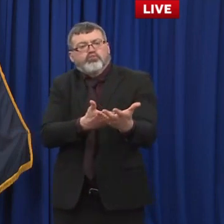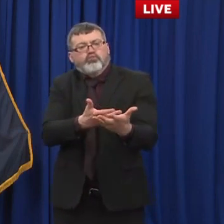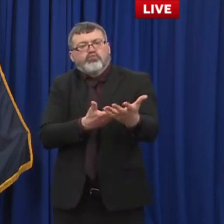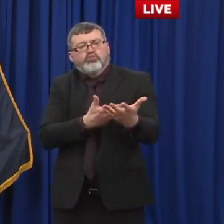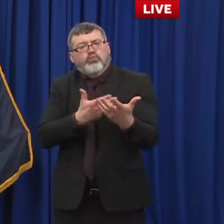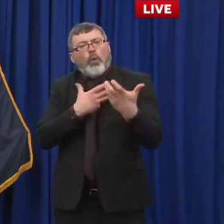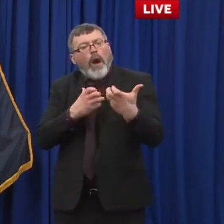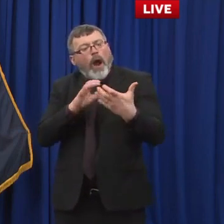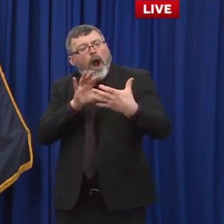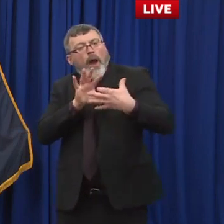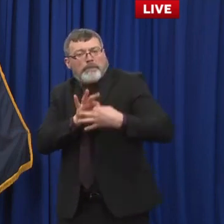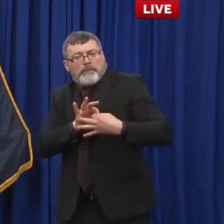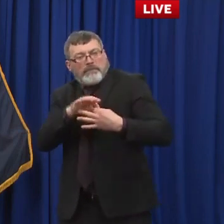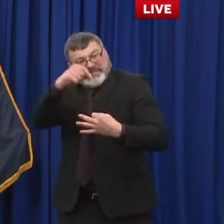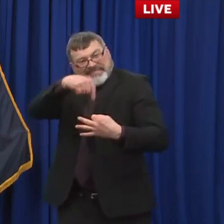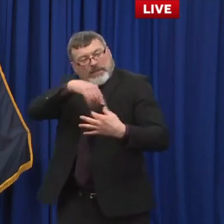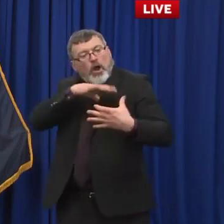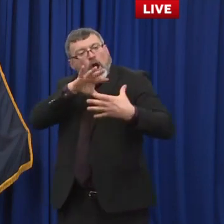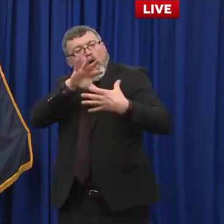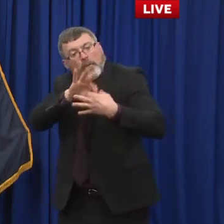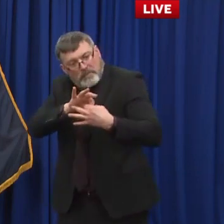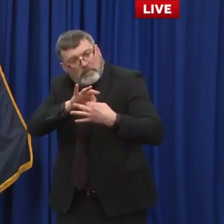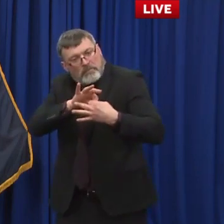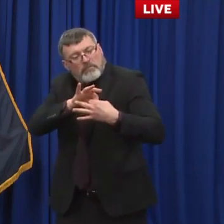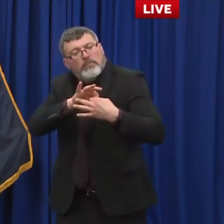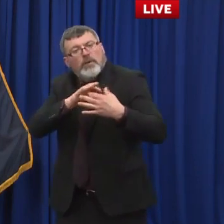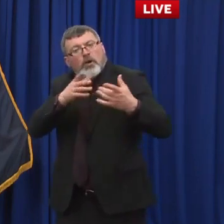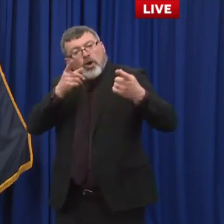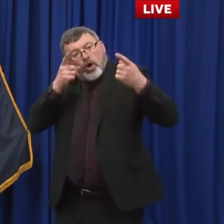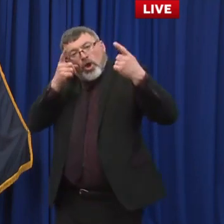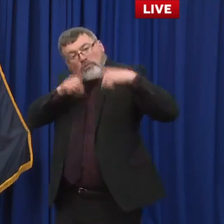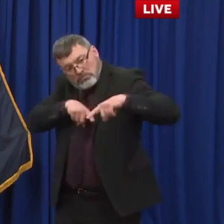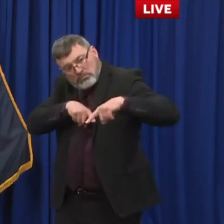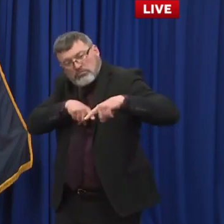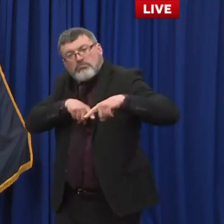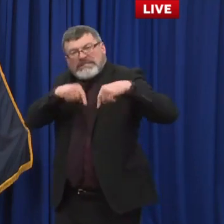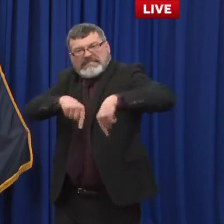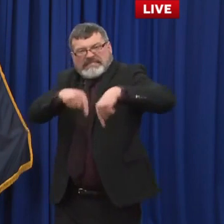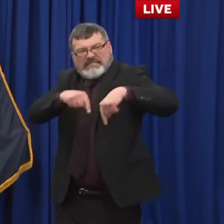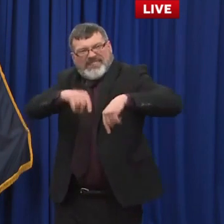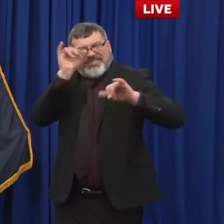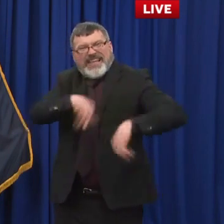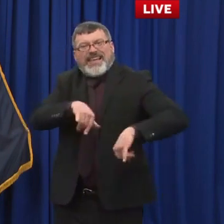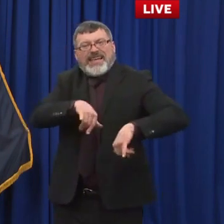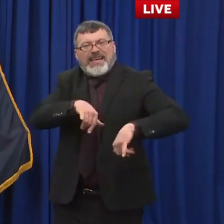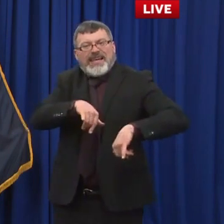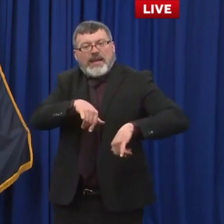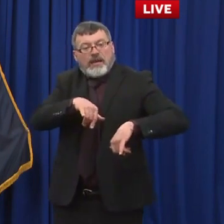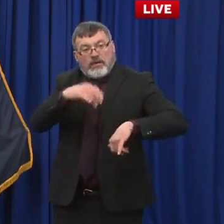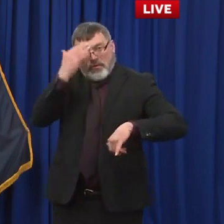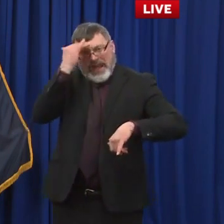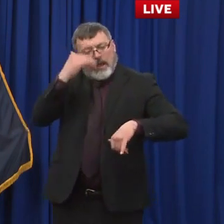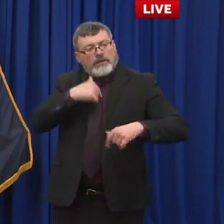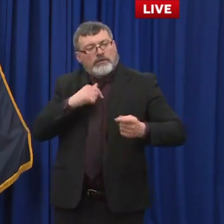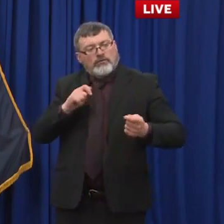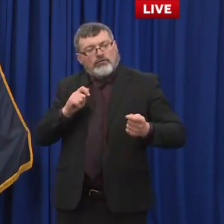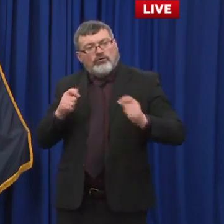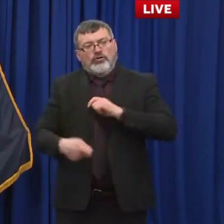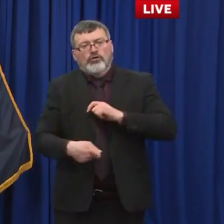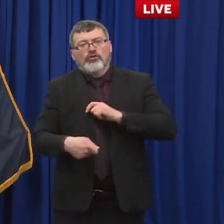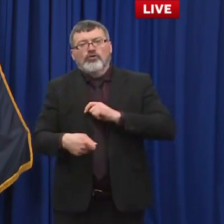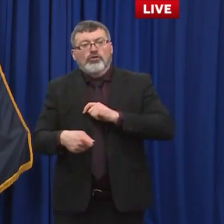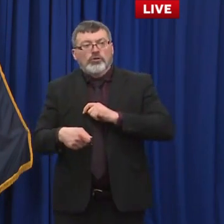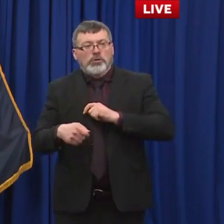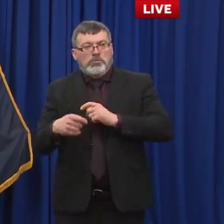continue to be important as a control measure, and that regardless of whether there's a mandate or requirement for people to wear masks, that